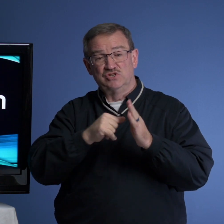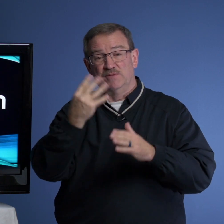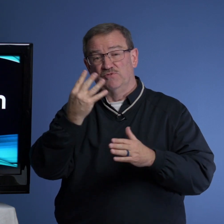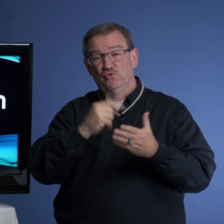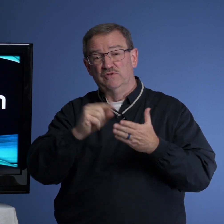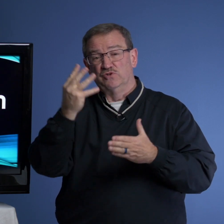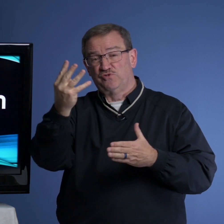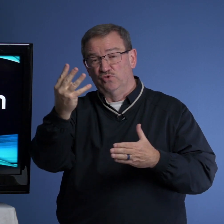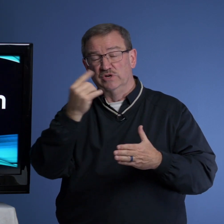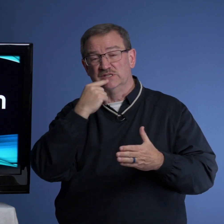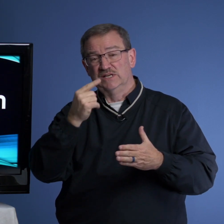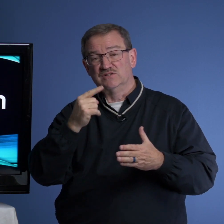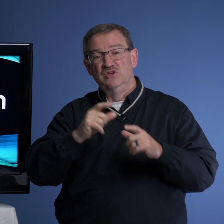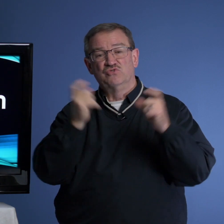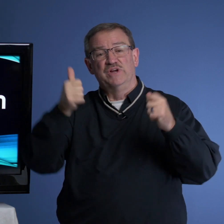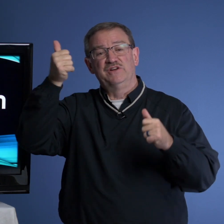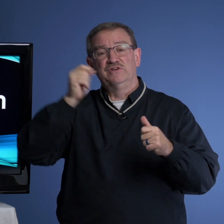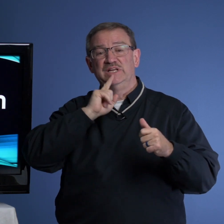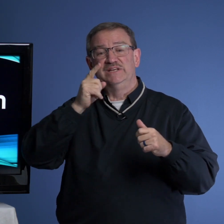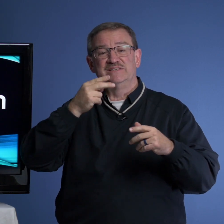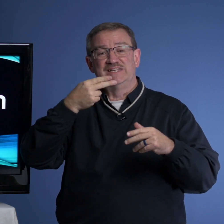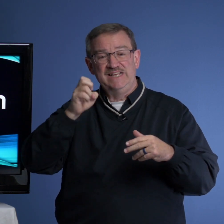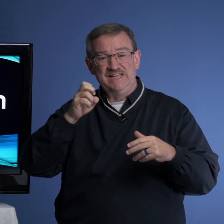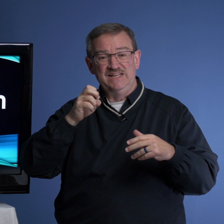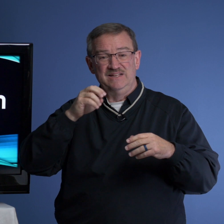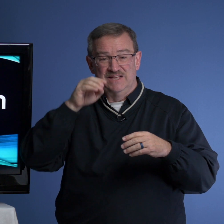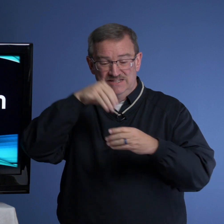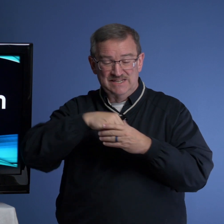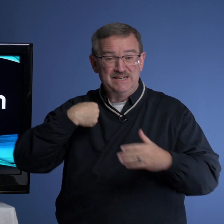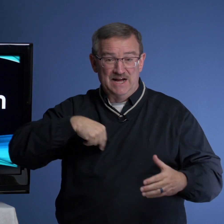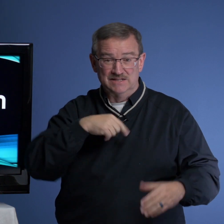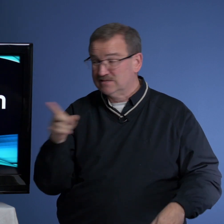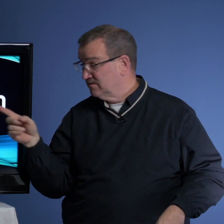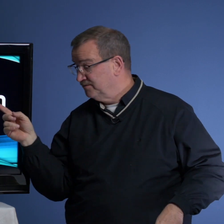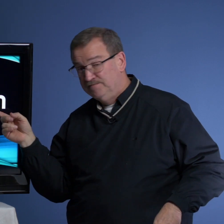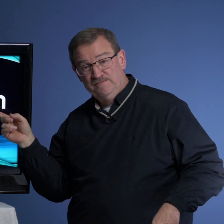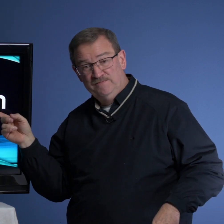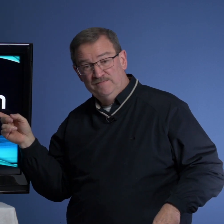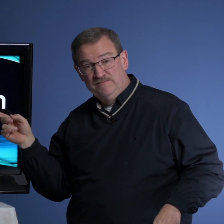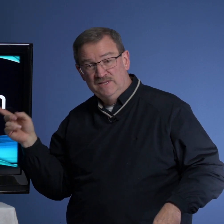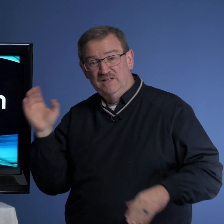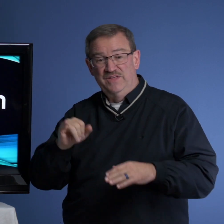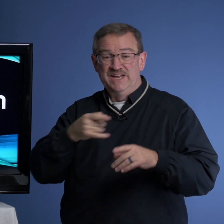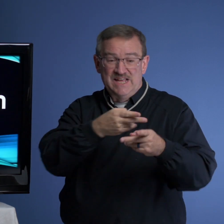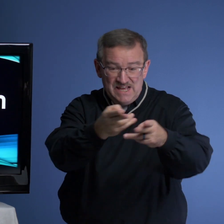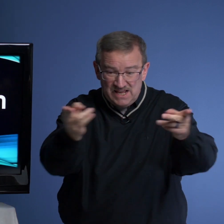chapter 4 and verse 4. It says, Greater is He that is in us than he,